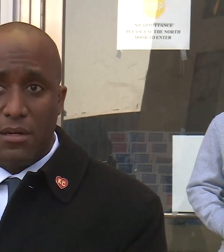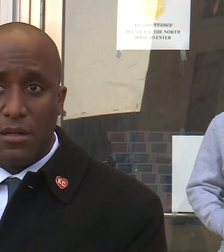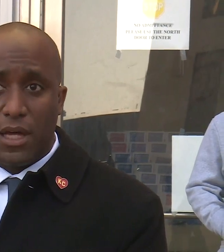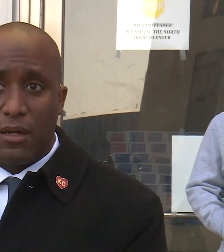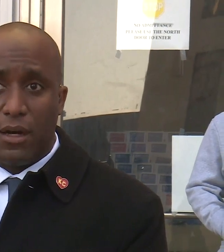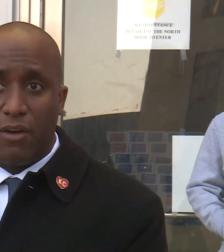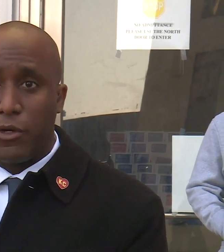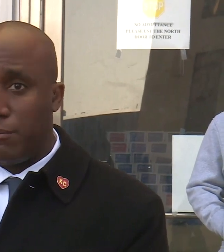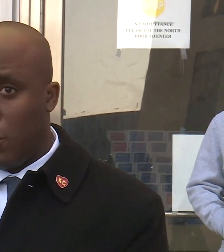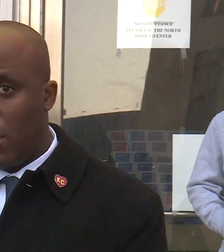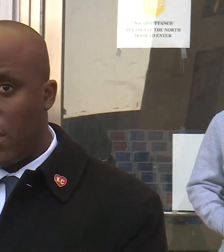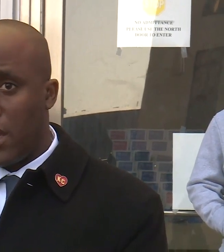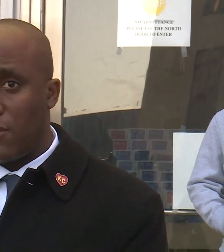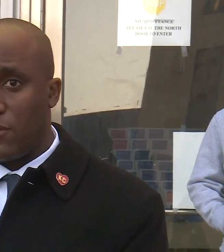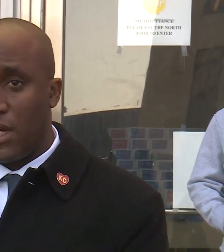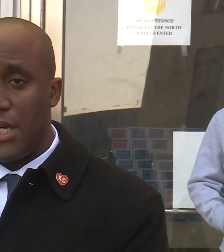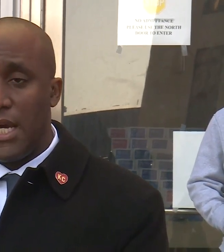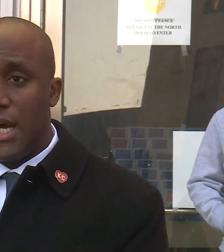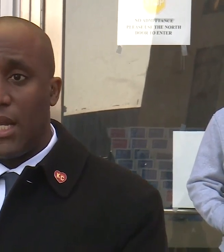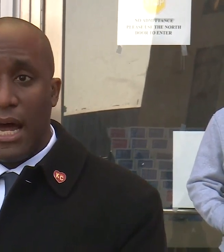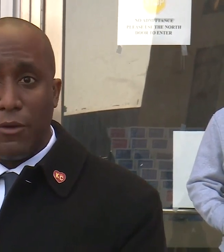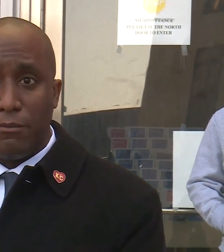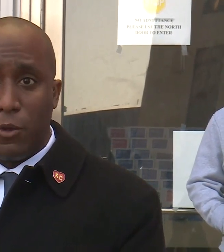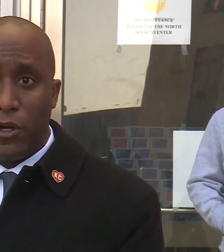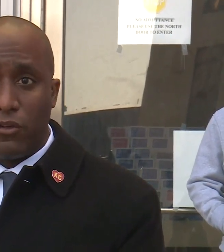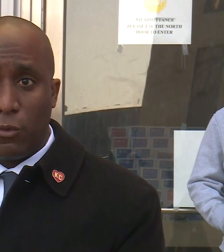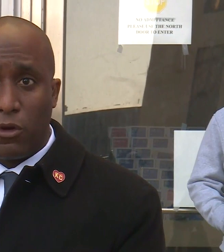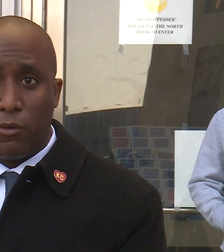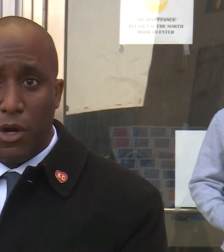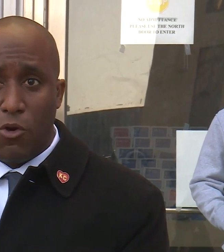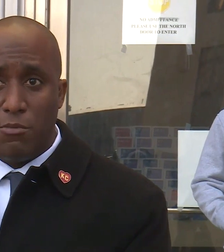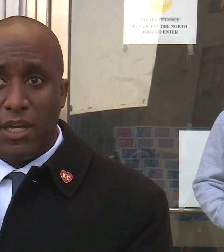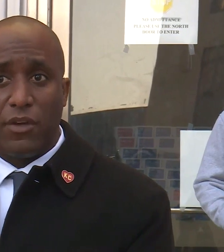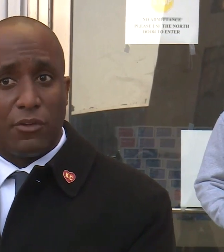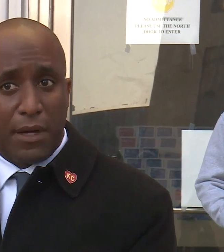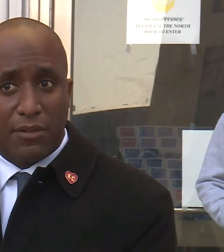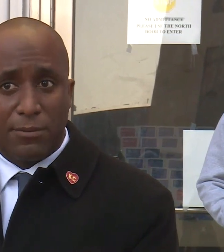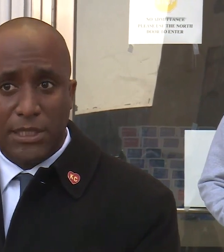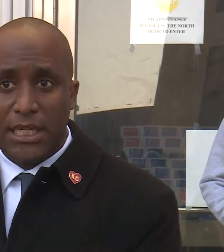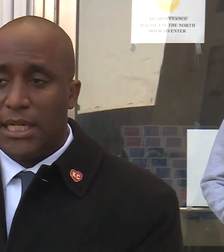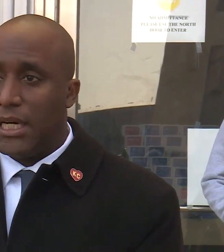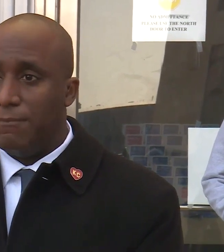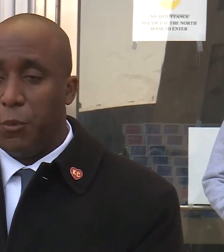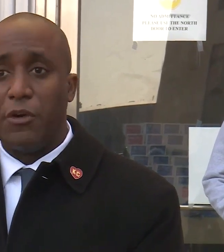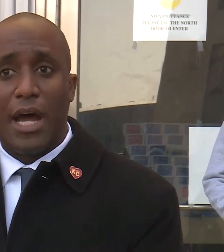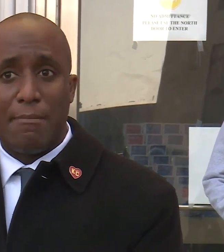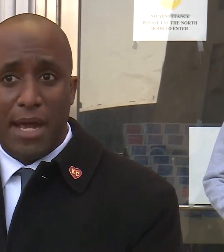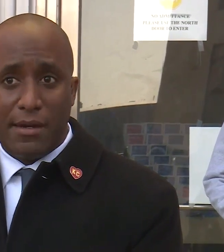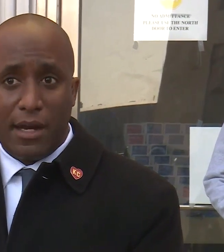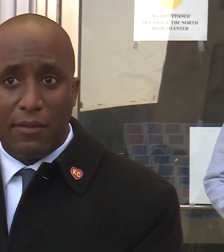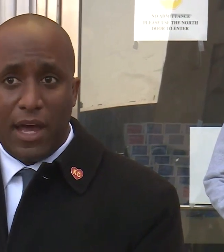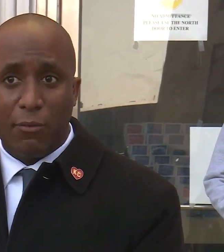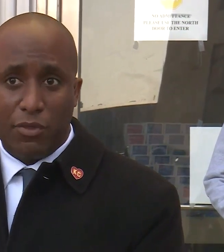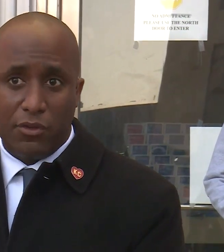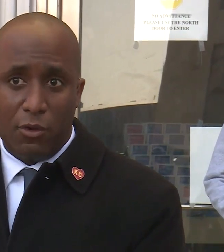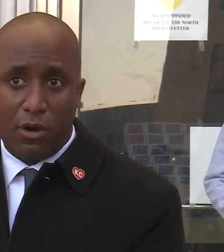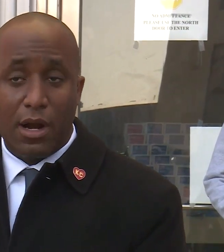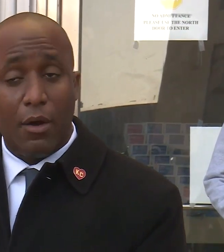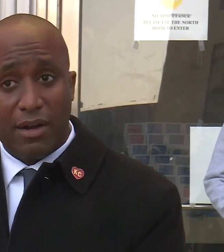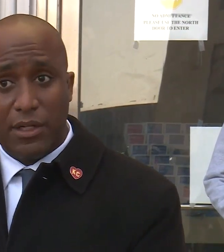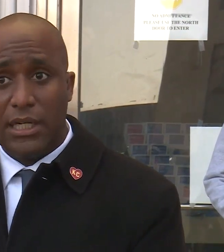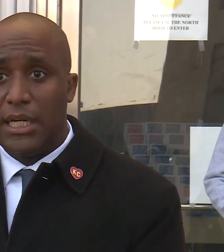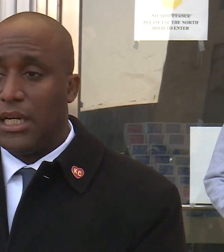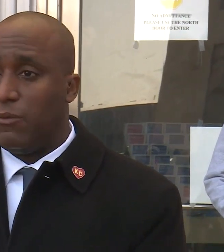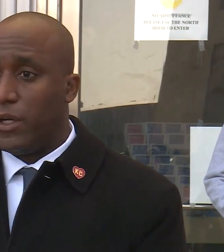recommend that every employer in Kansas City allow their employees to work from home if it is possible, we are not mandating that with this